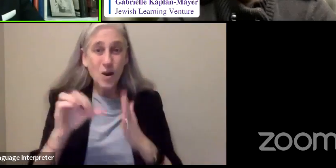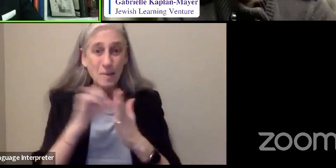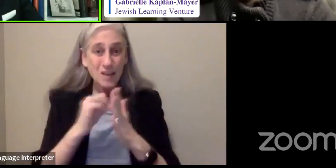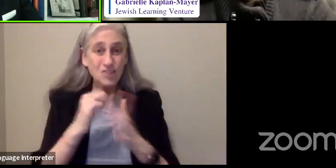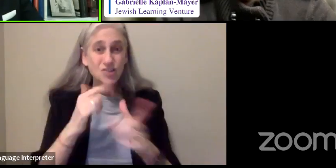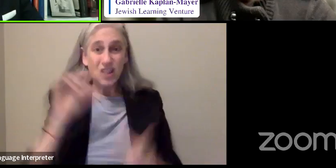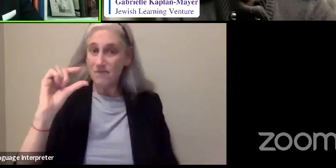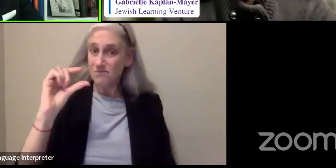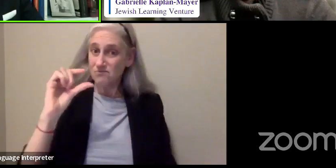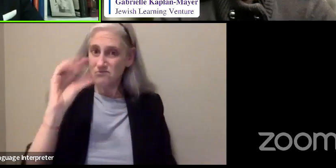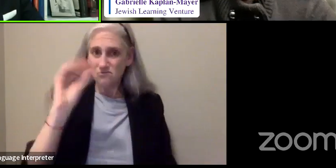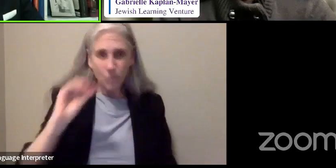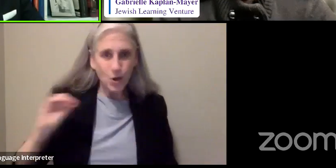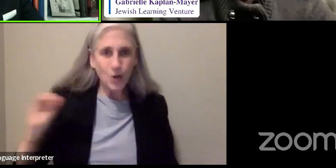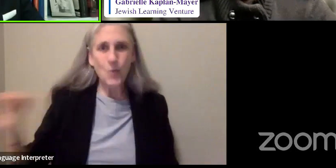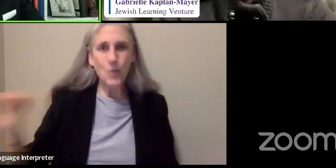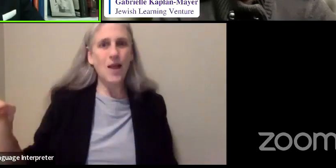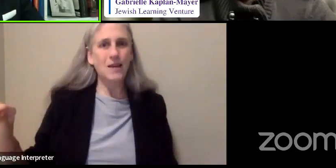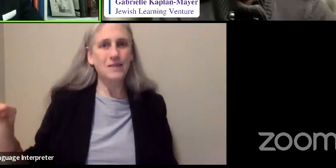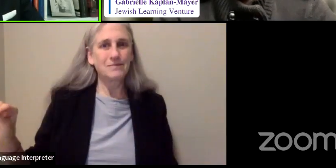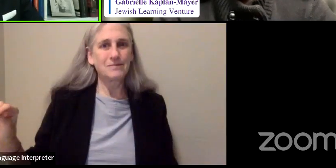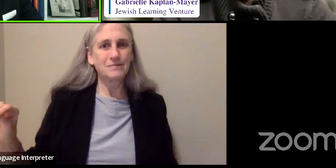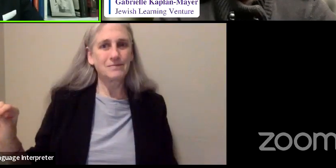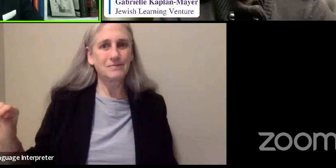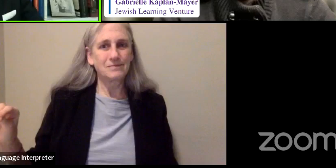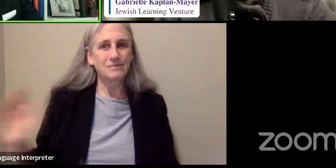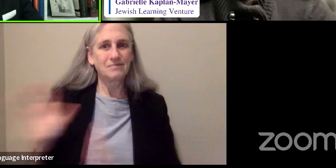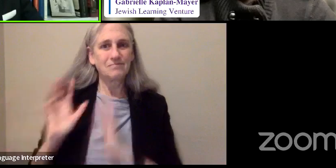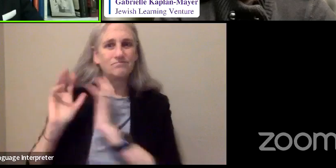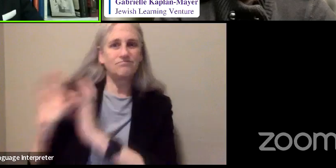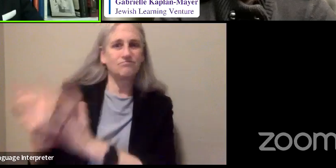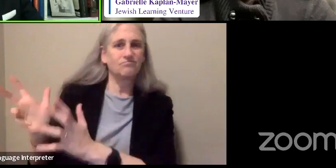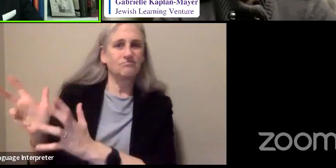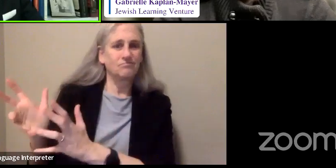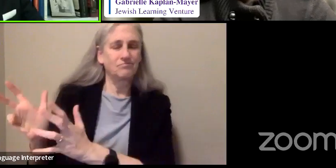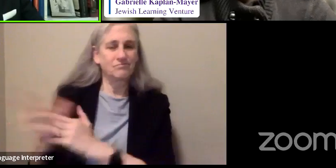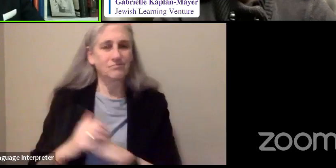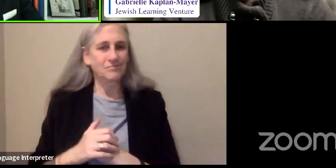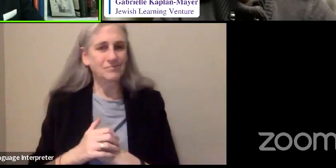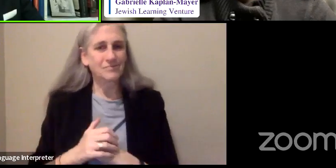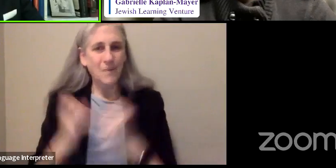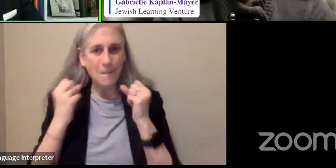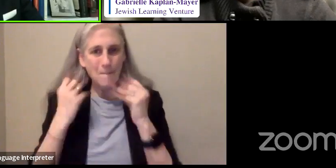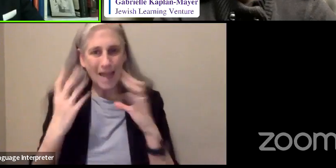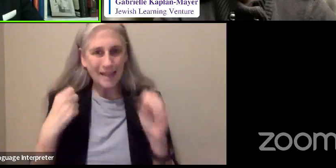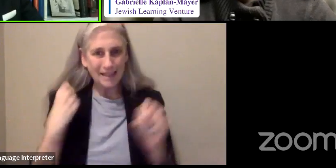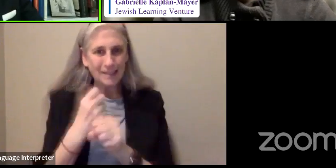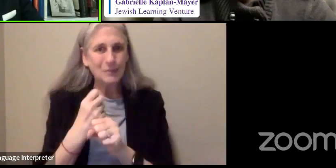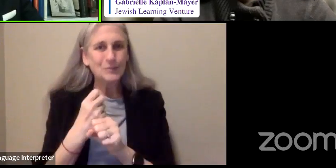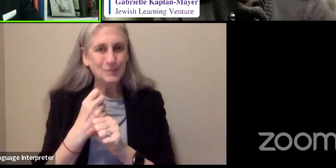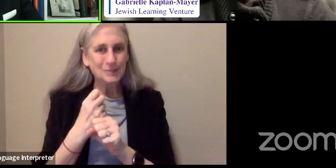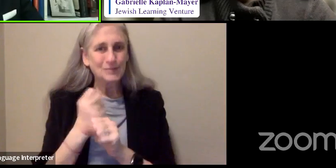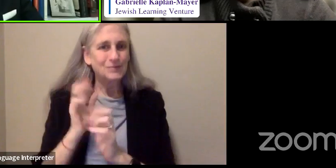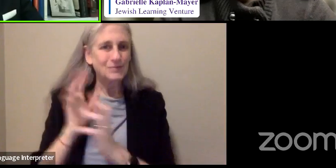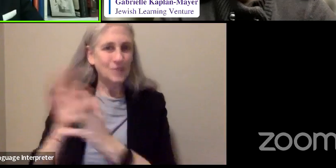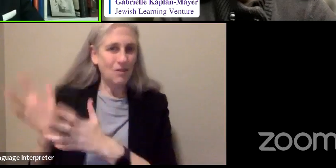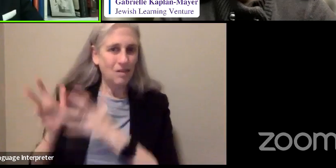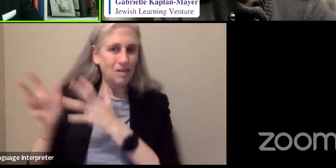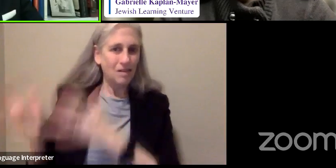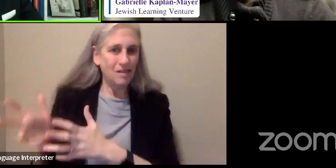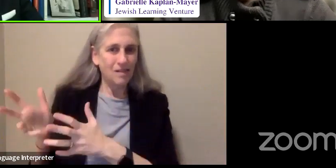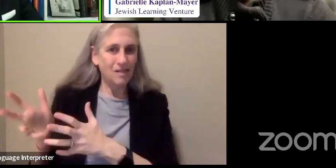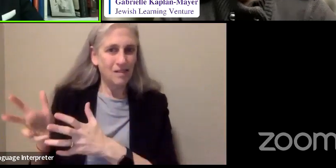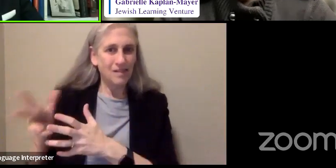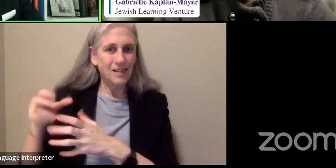For 40 years, I left it languishing on my, in my